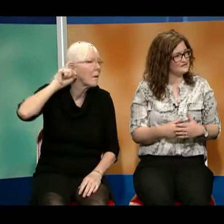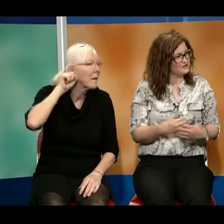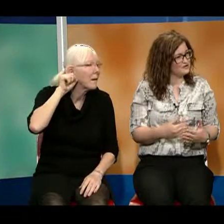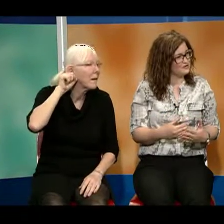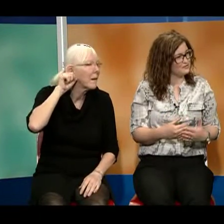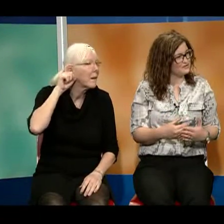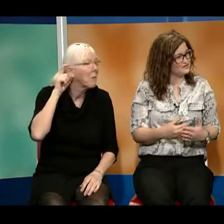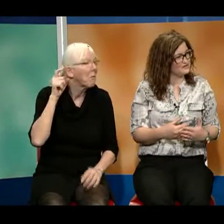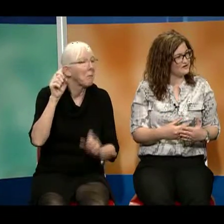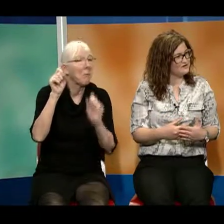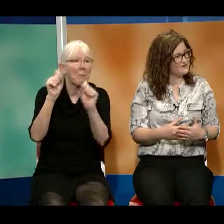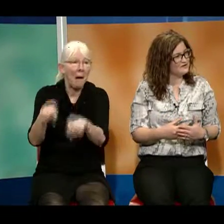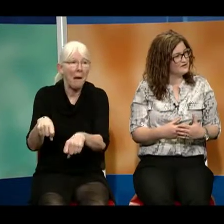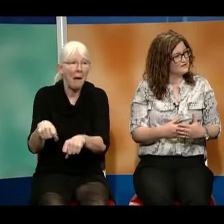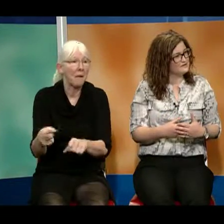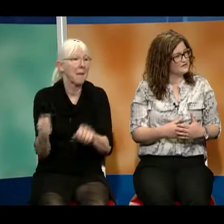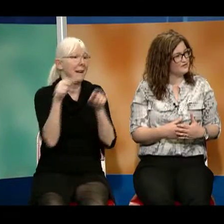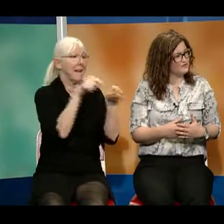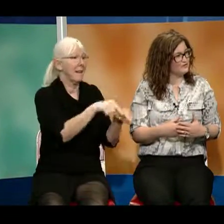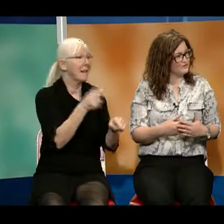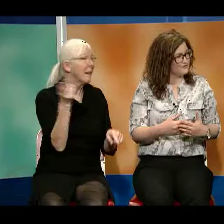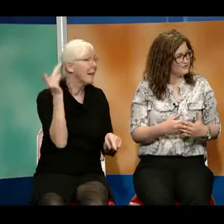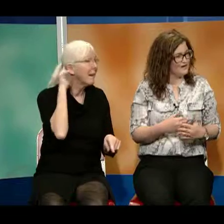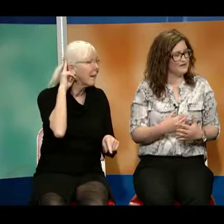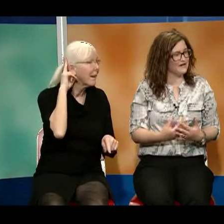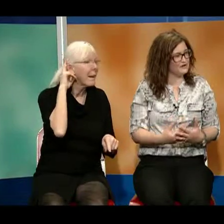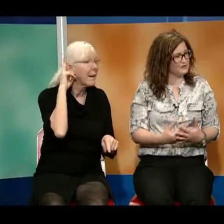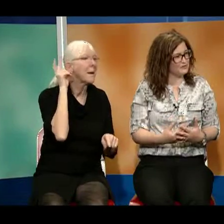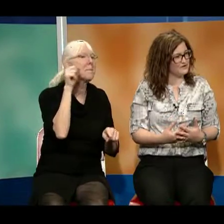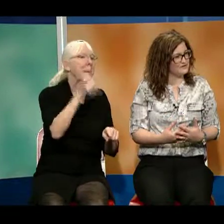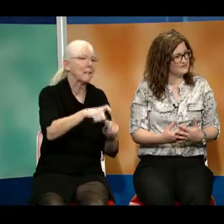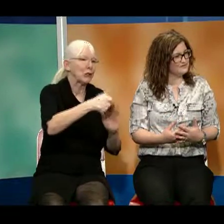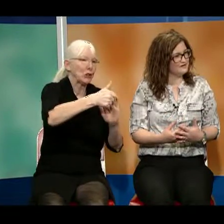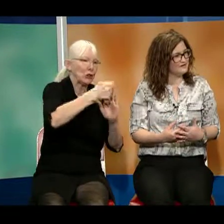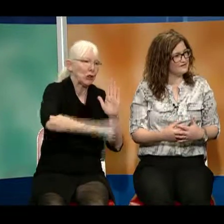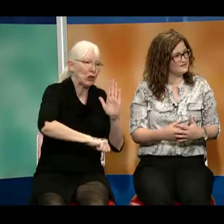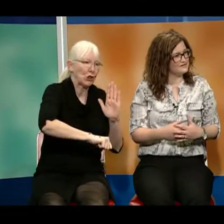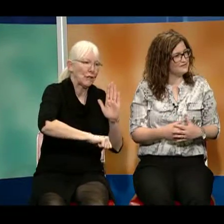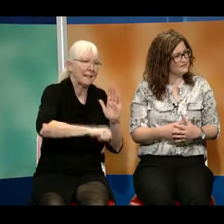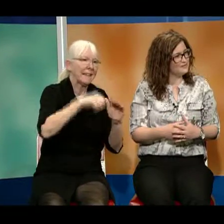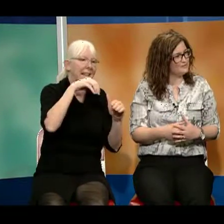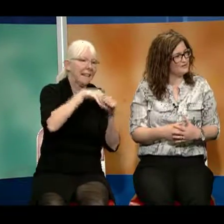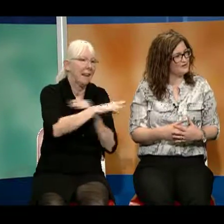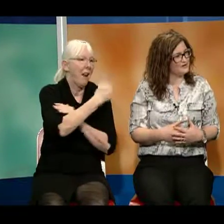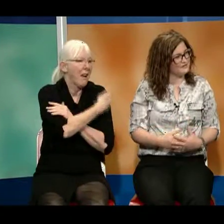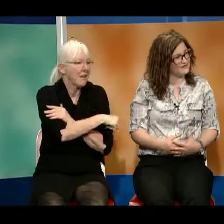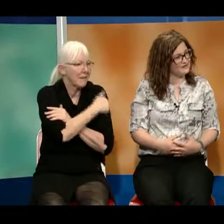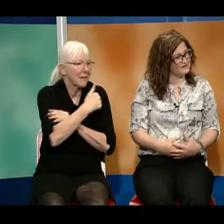surgical procedure. So, you have to have an operation. And it's a little bit more invasive.